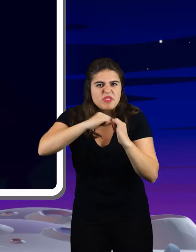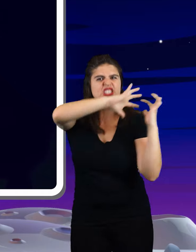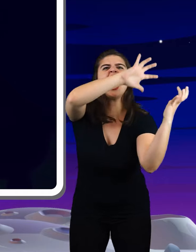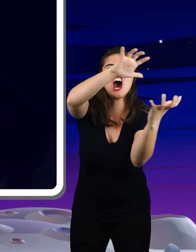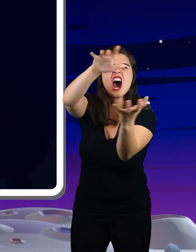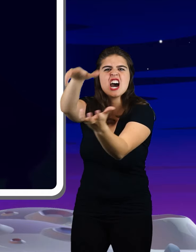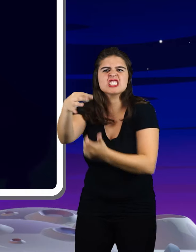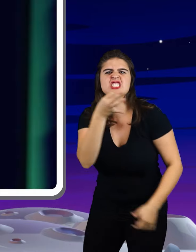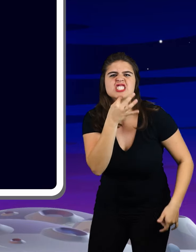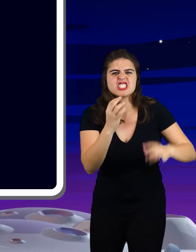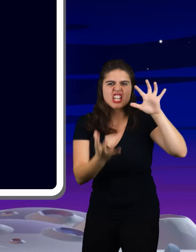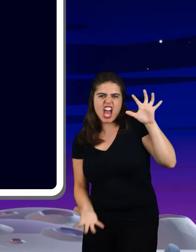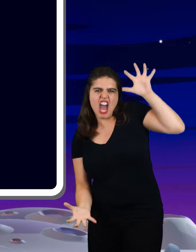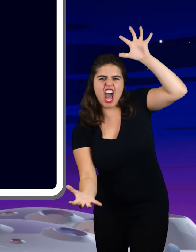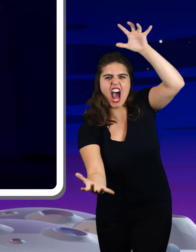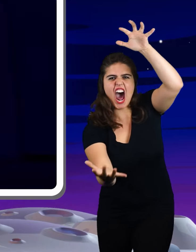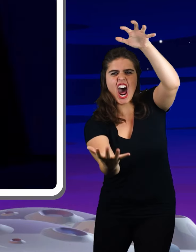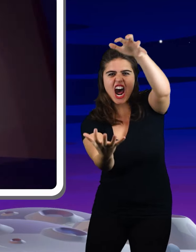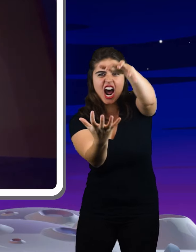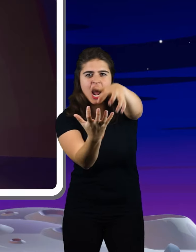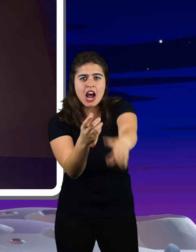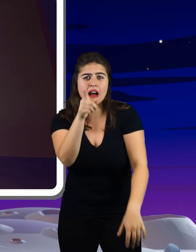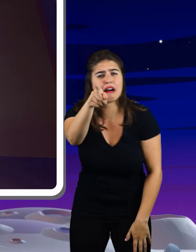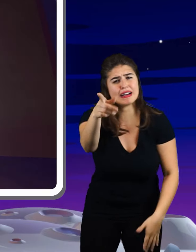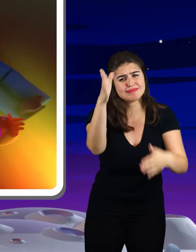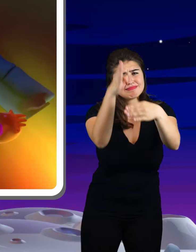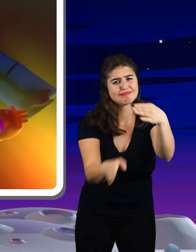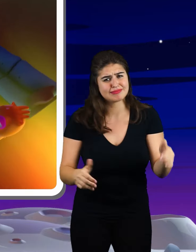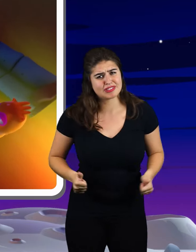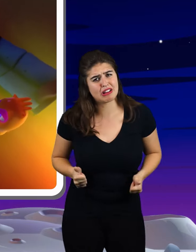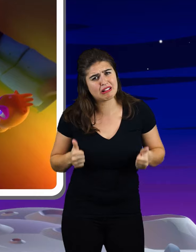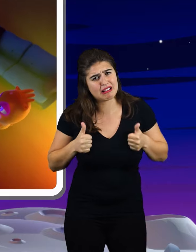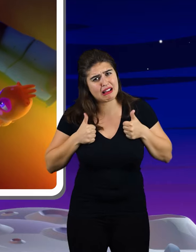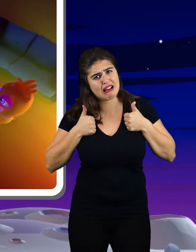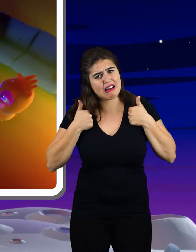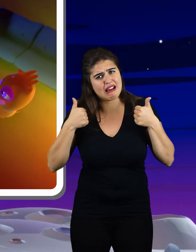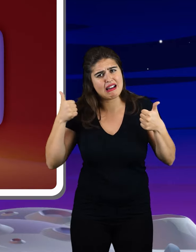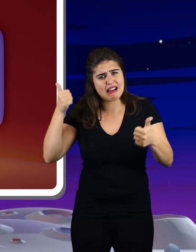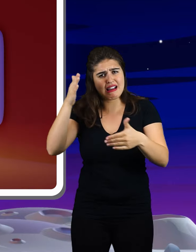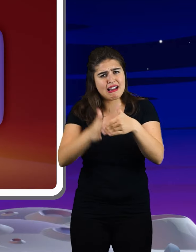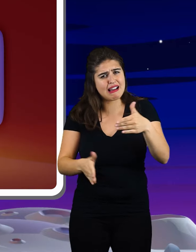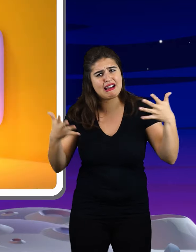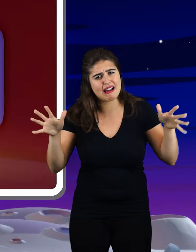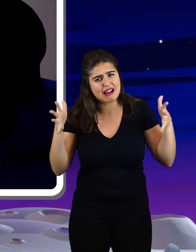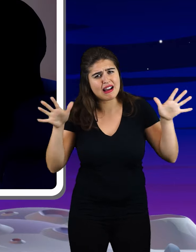of the alien this time They're open wide These are the end of your life